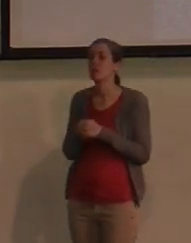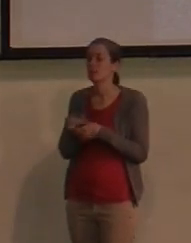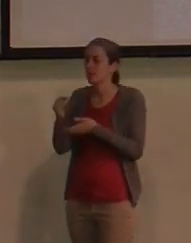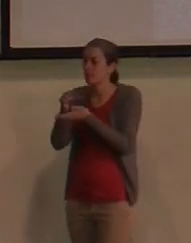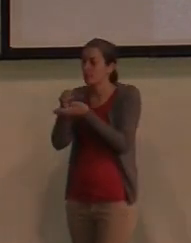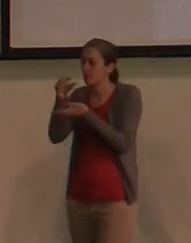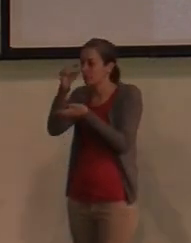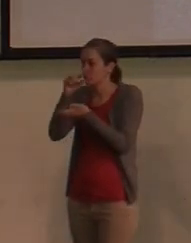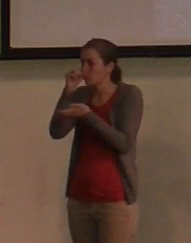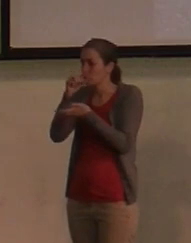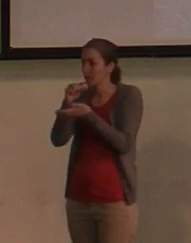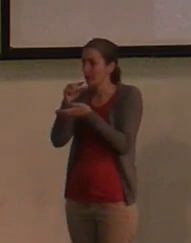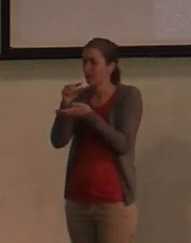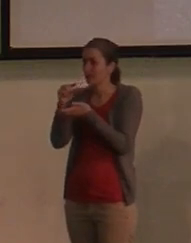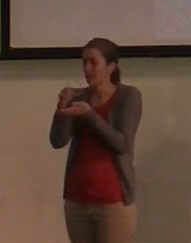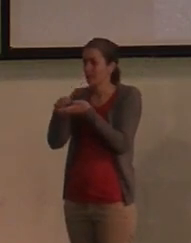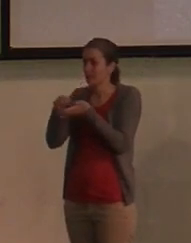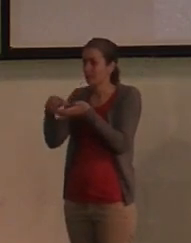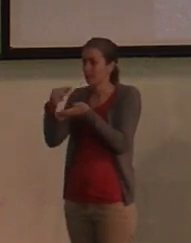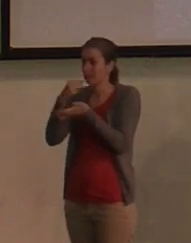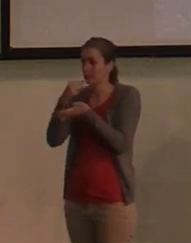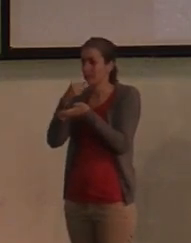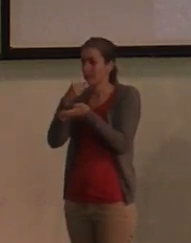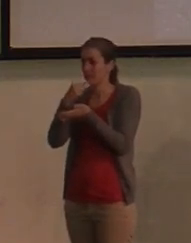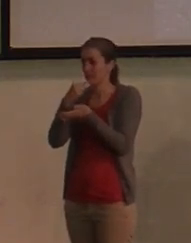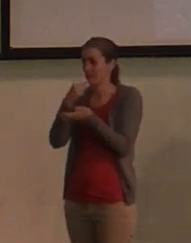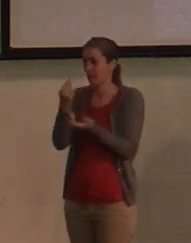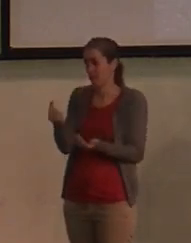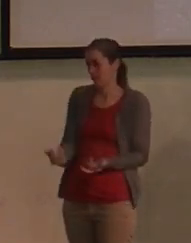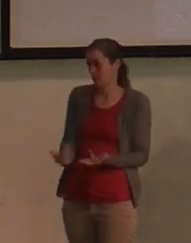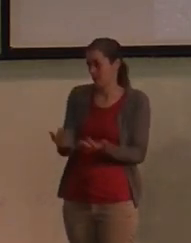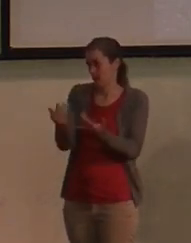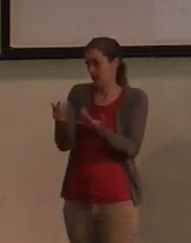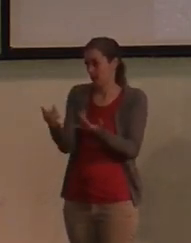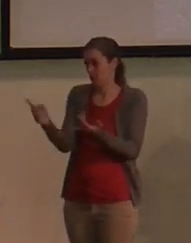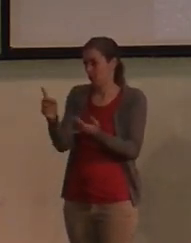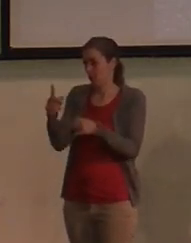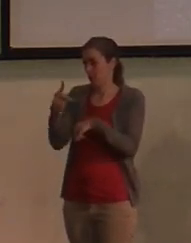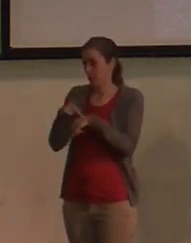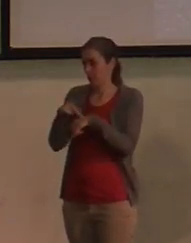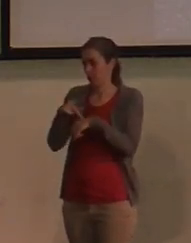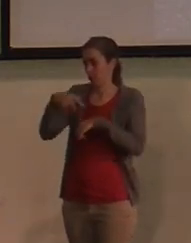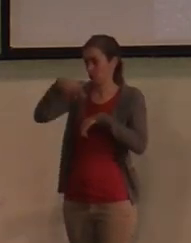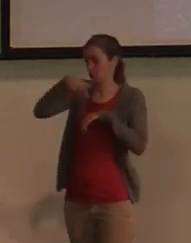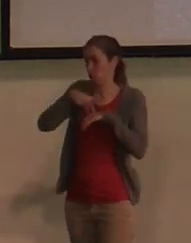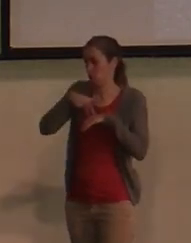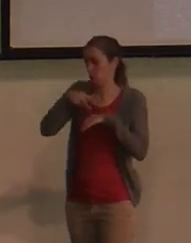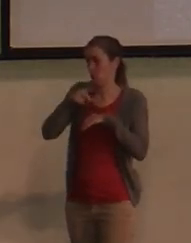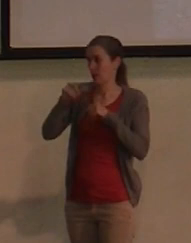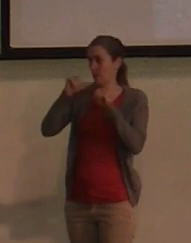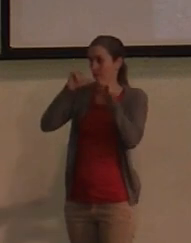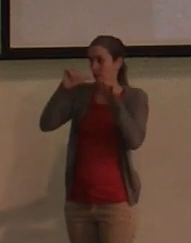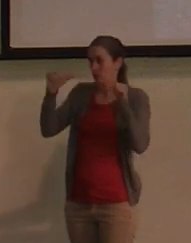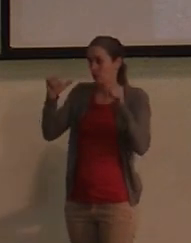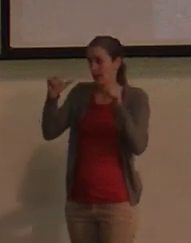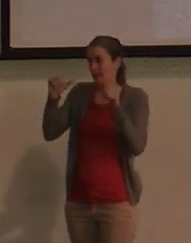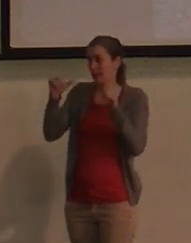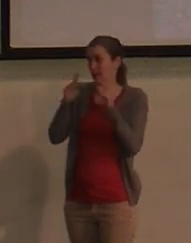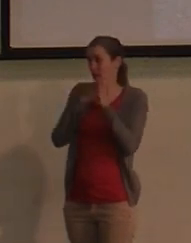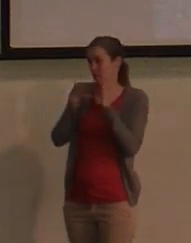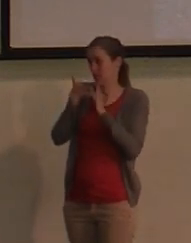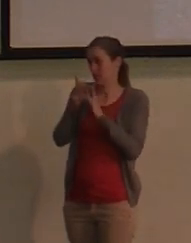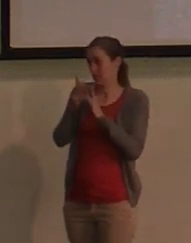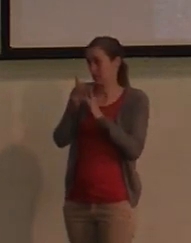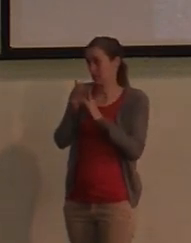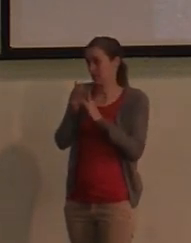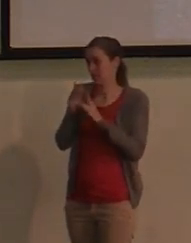the fire that Peter stood around when he betrayed Jesus is the same Greek word as the fire that